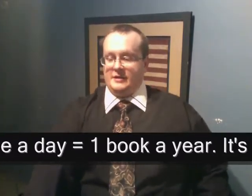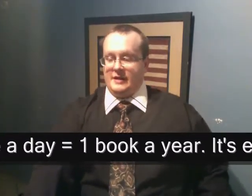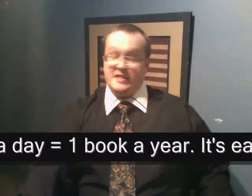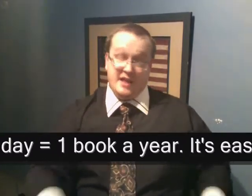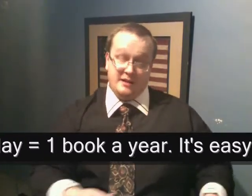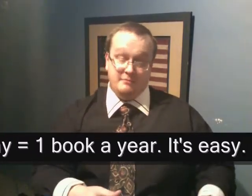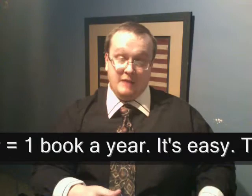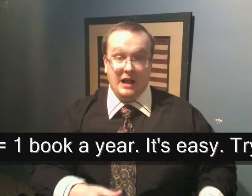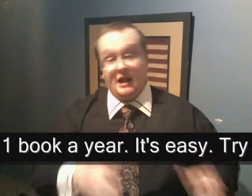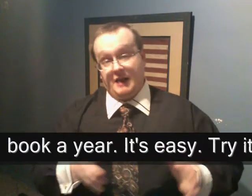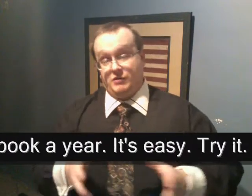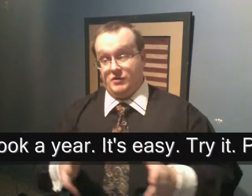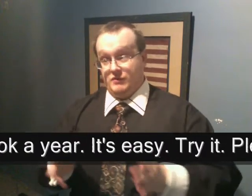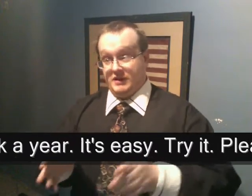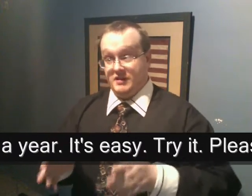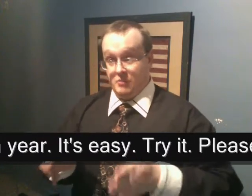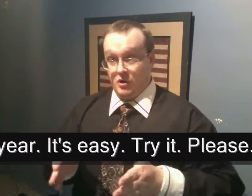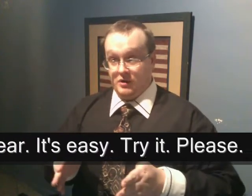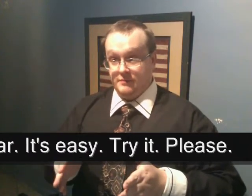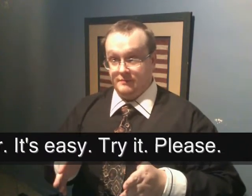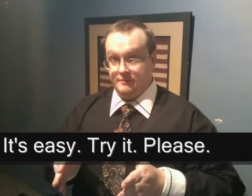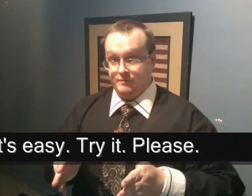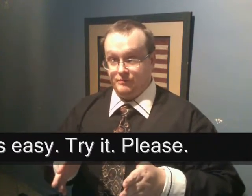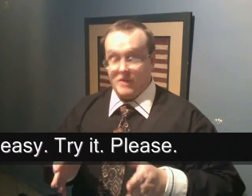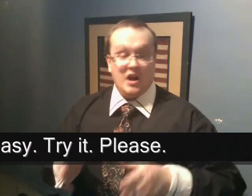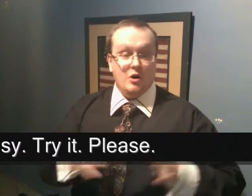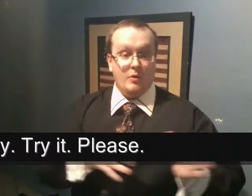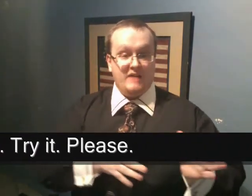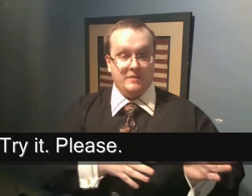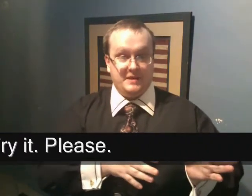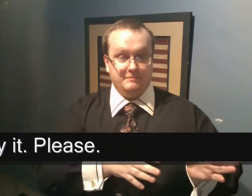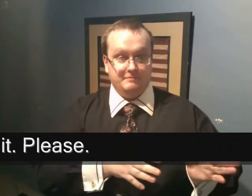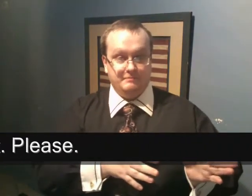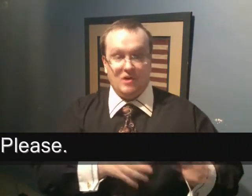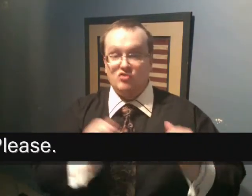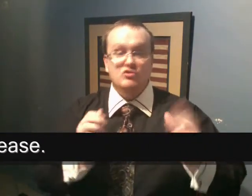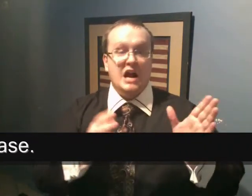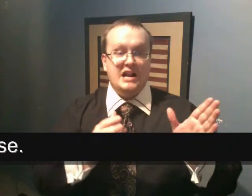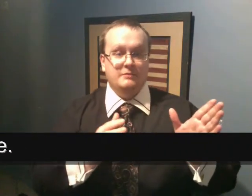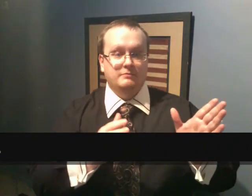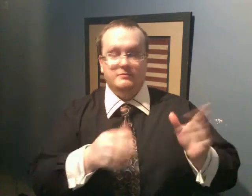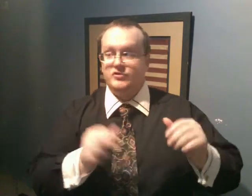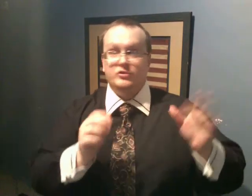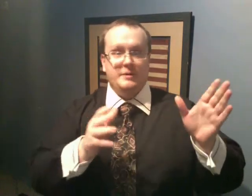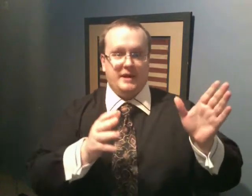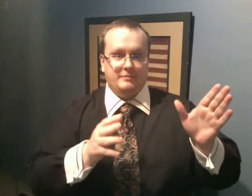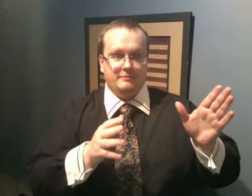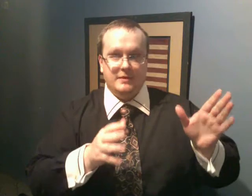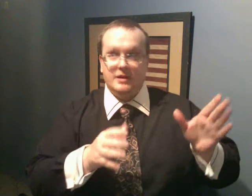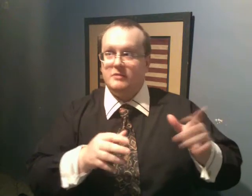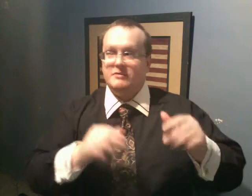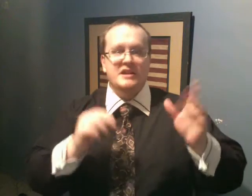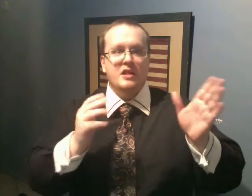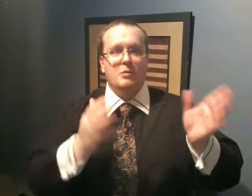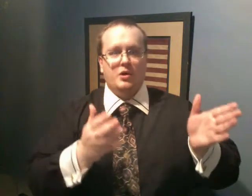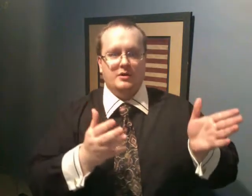And then, after you've written the book, go away from it. Run. Screaming. Read another book.